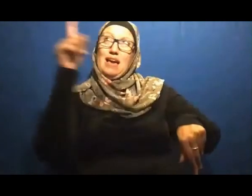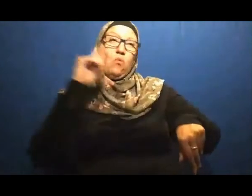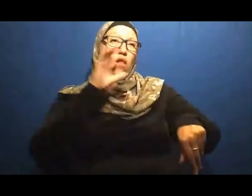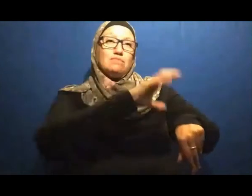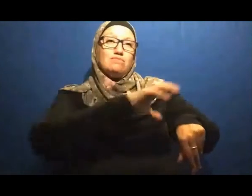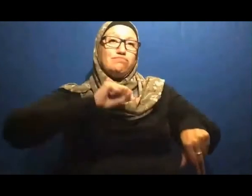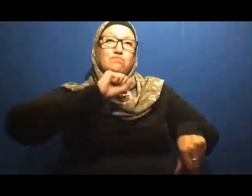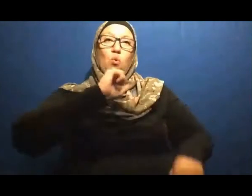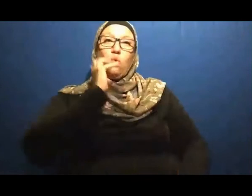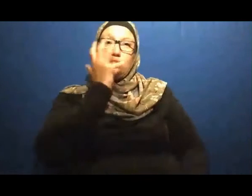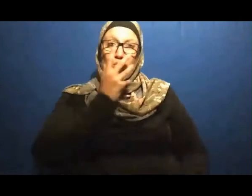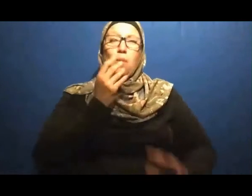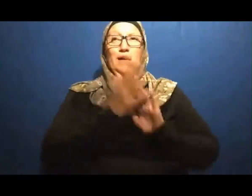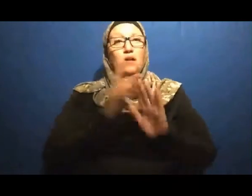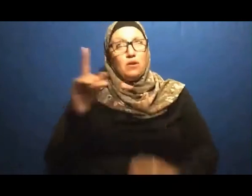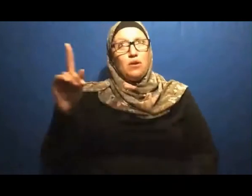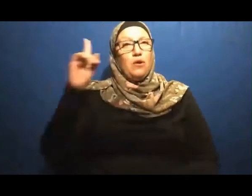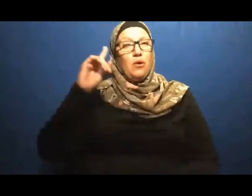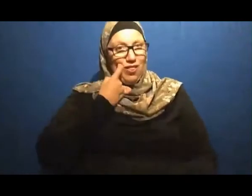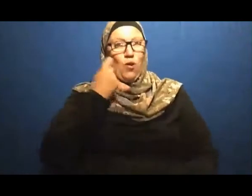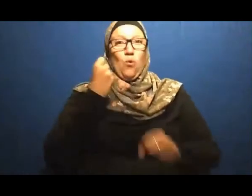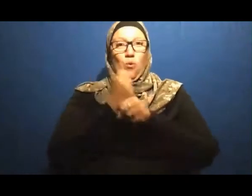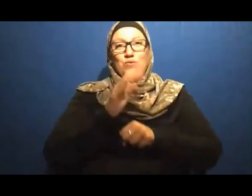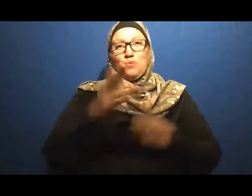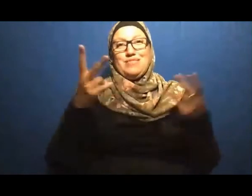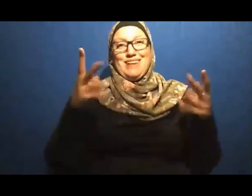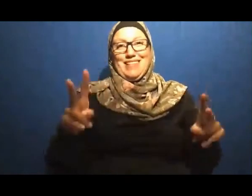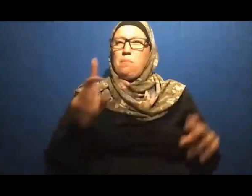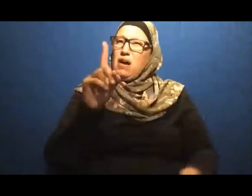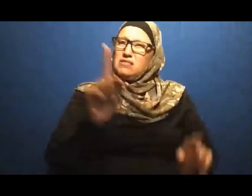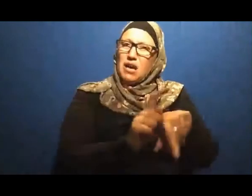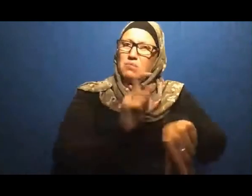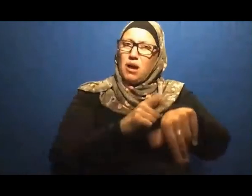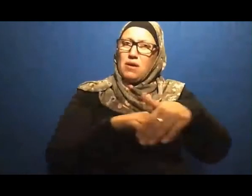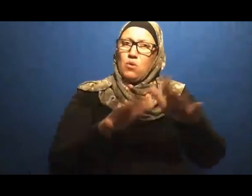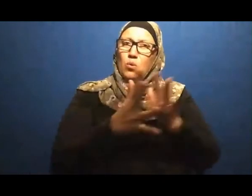death Alright The same God In the Quran Elseverses Tell